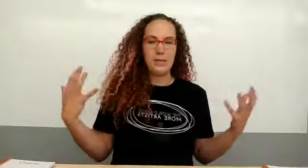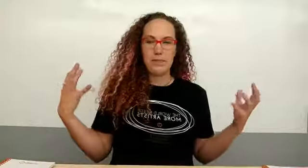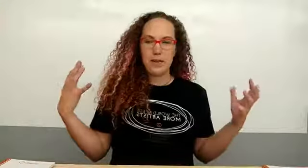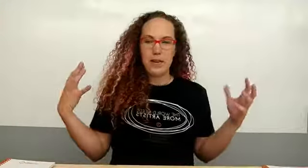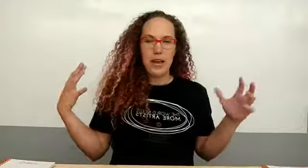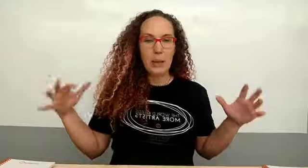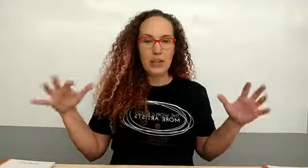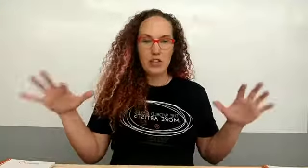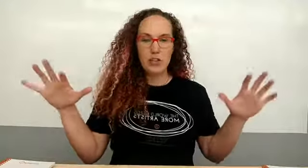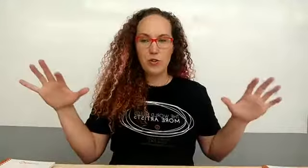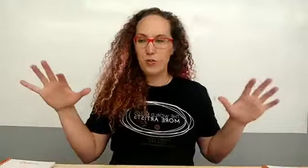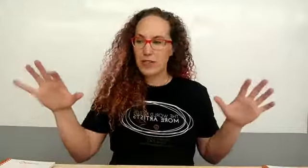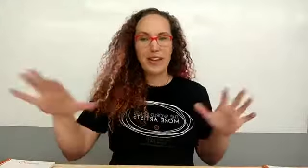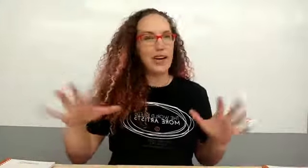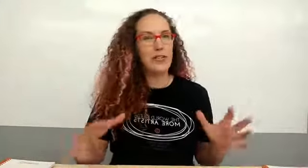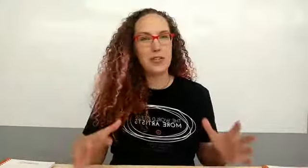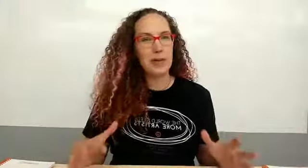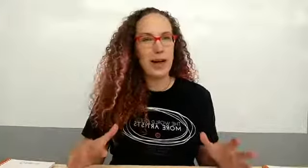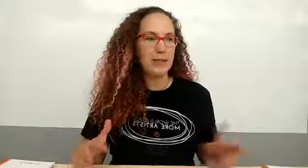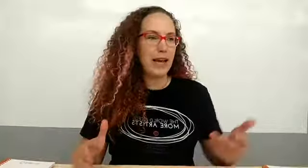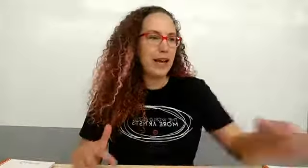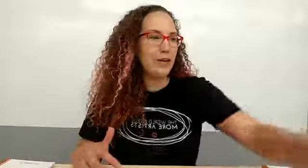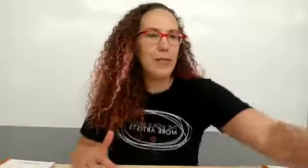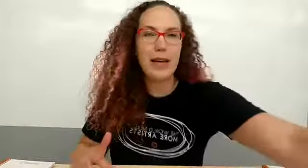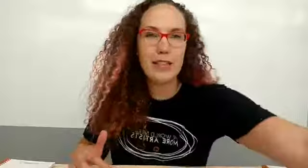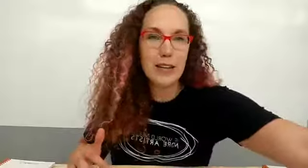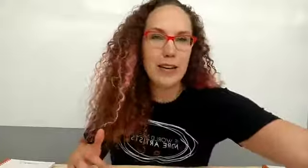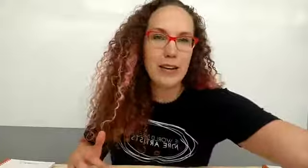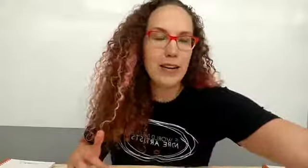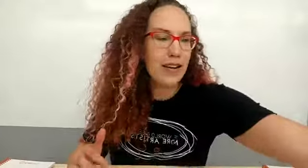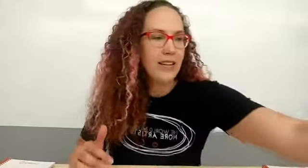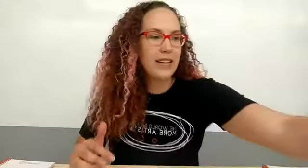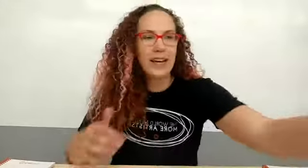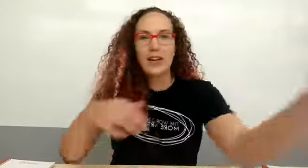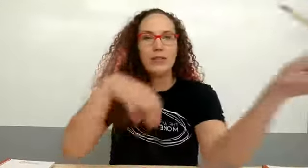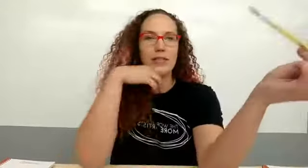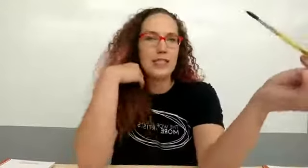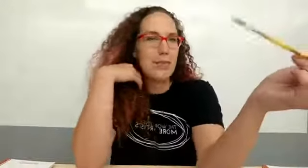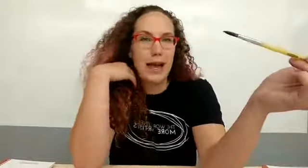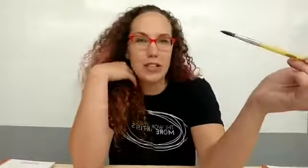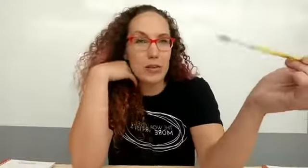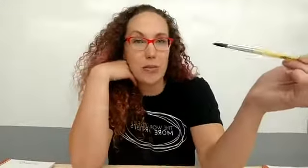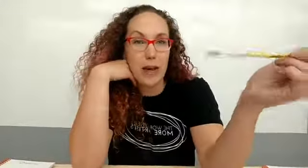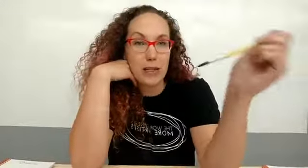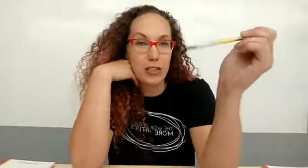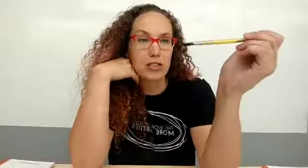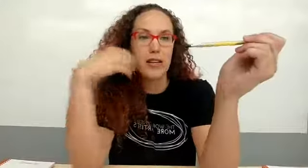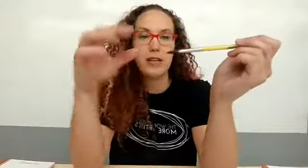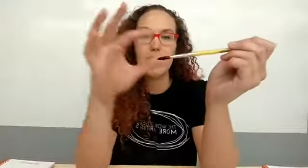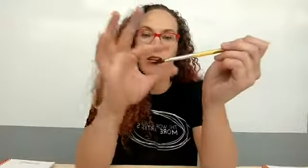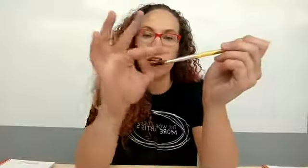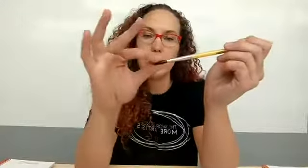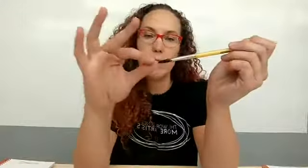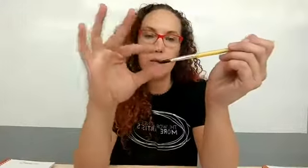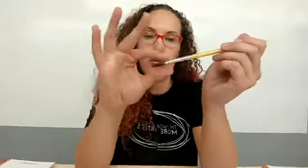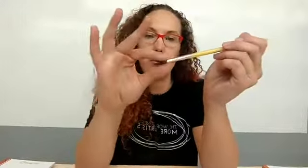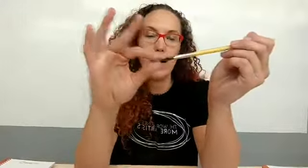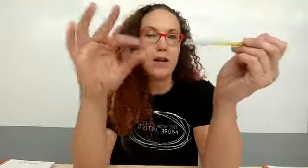helping to take care of your supplies i mean how do you make sure that they don't smash your brush that you know it's a beautiful watercolor